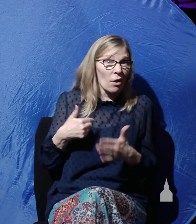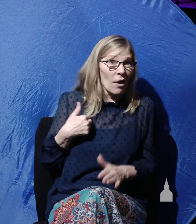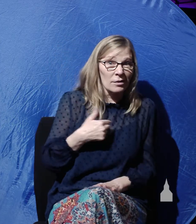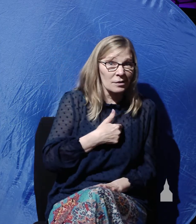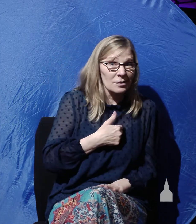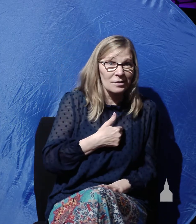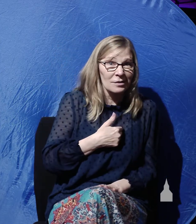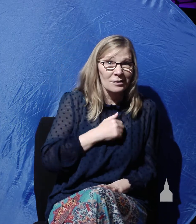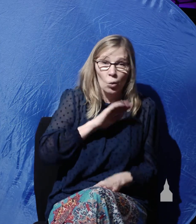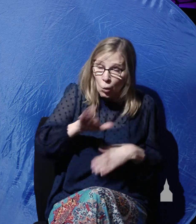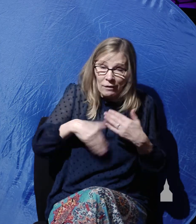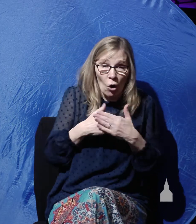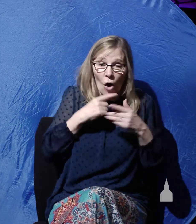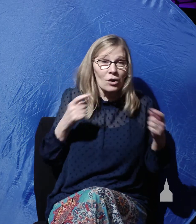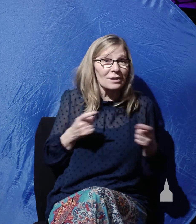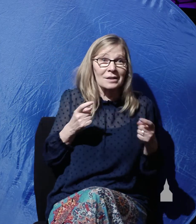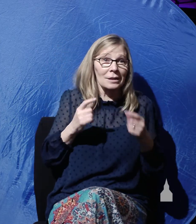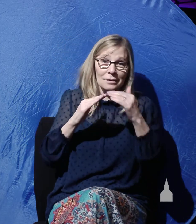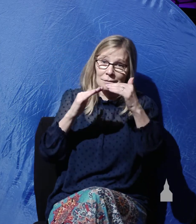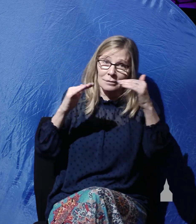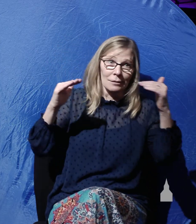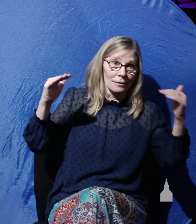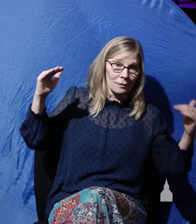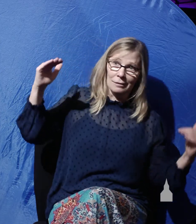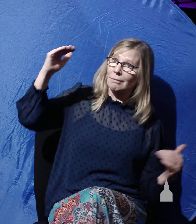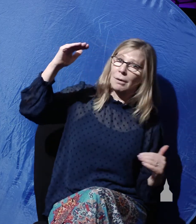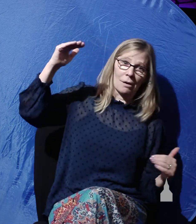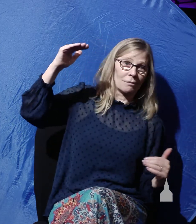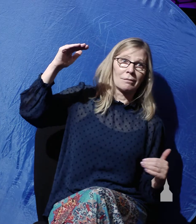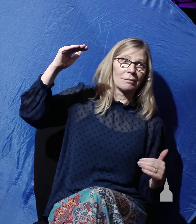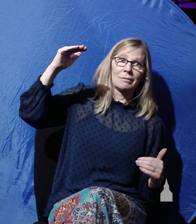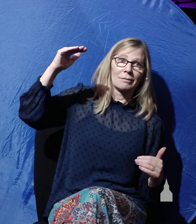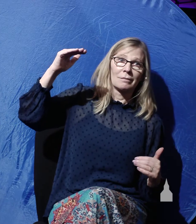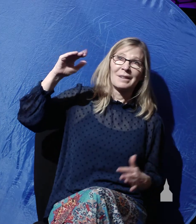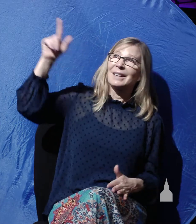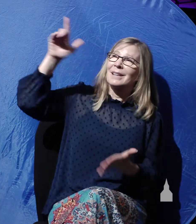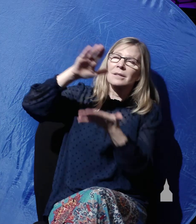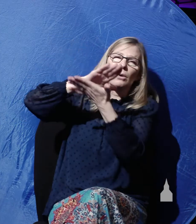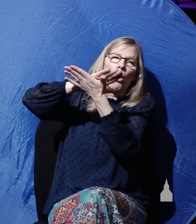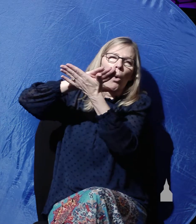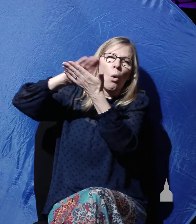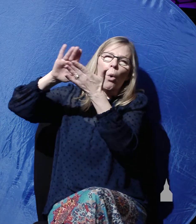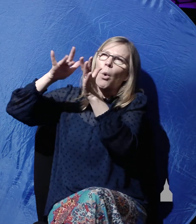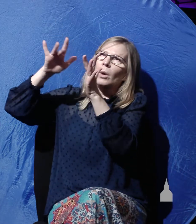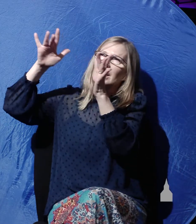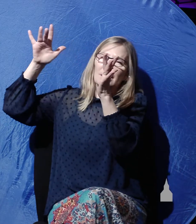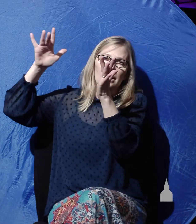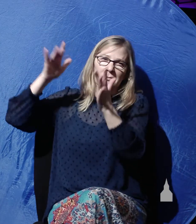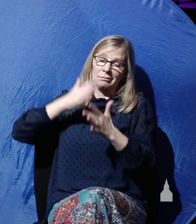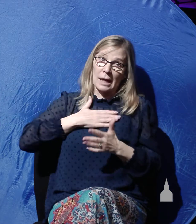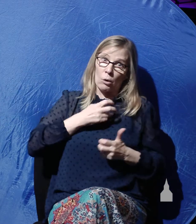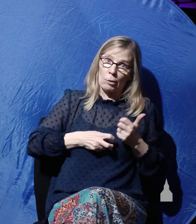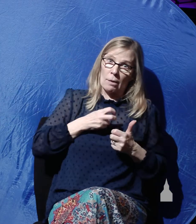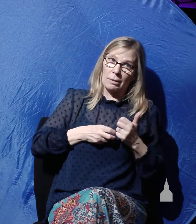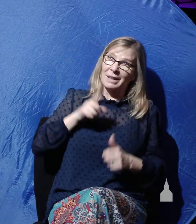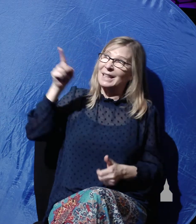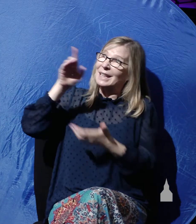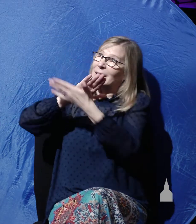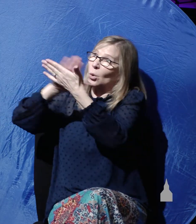sinned and come short of the glory of God. And his holiness, and this is the problem for us, he's holy, we're not.